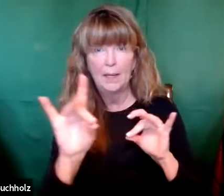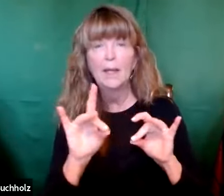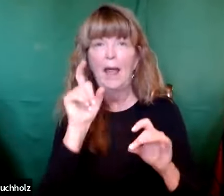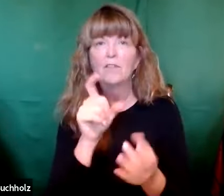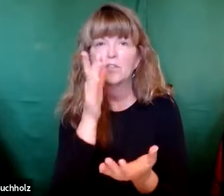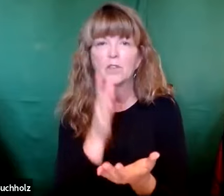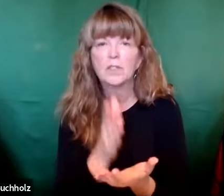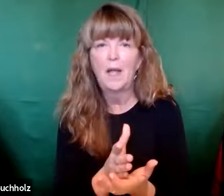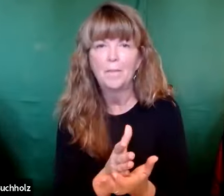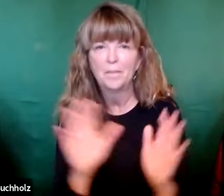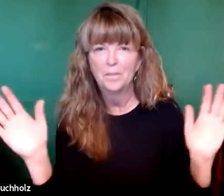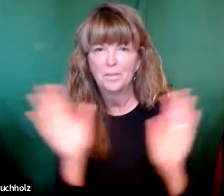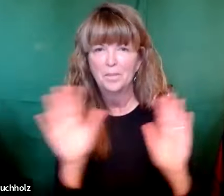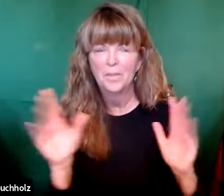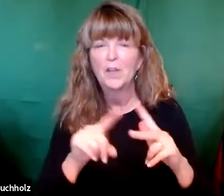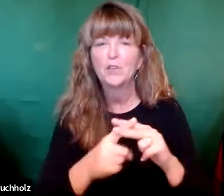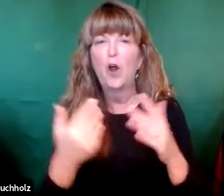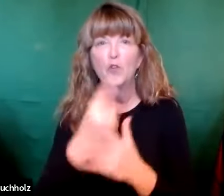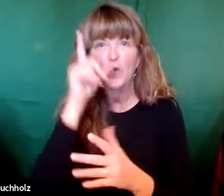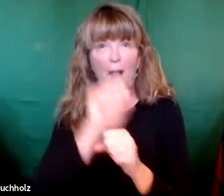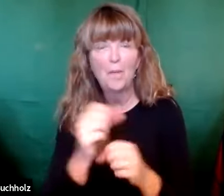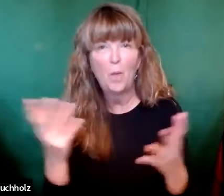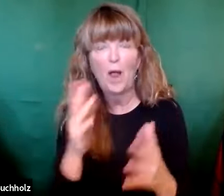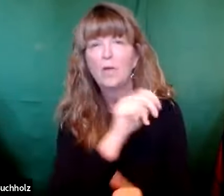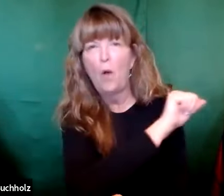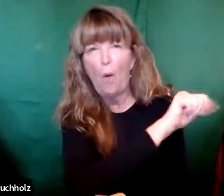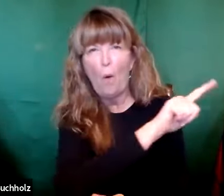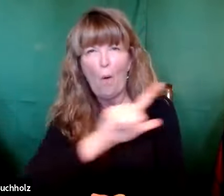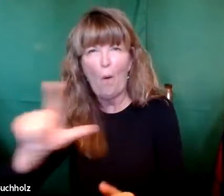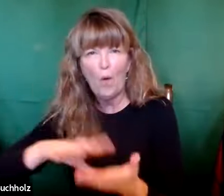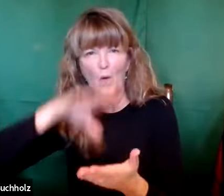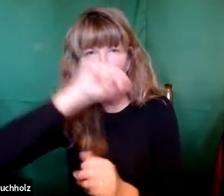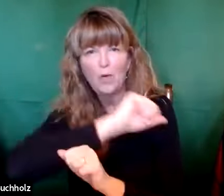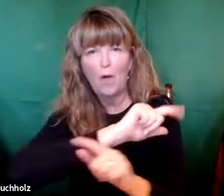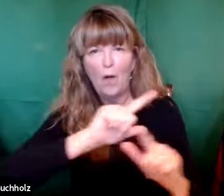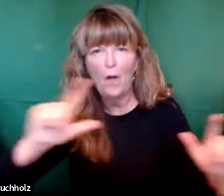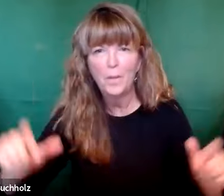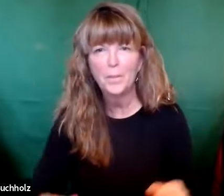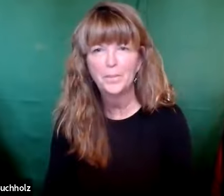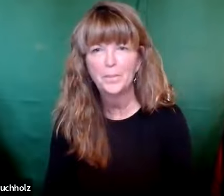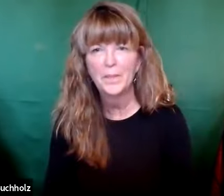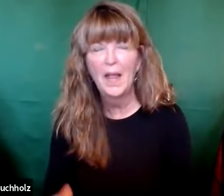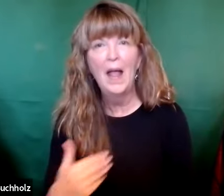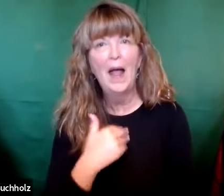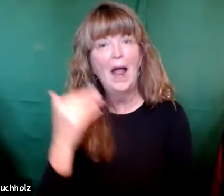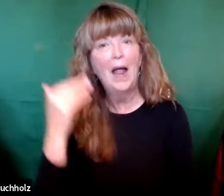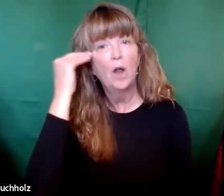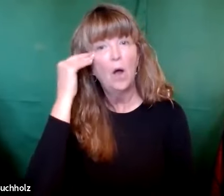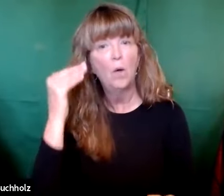You know, our habit of picking and choosing needs to stop. We need to develop a new habit of reading it